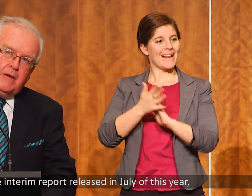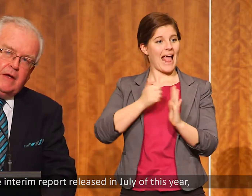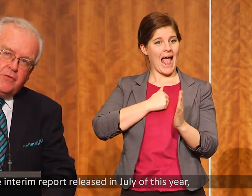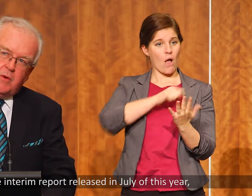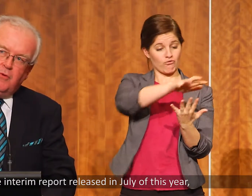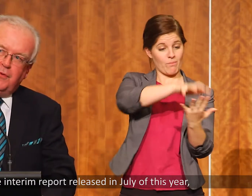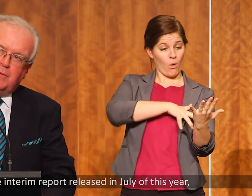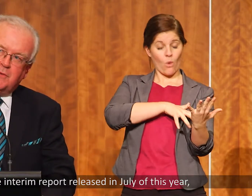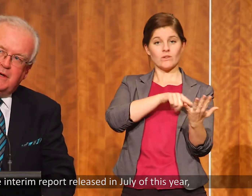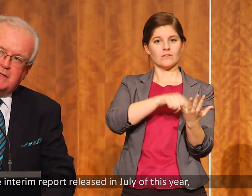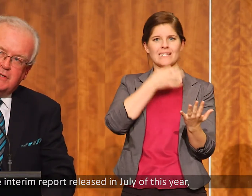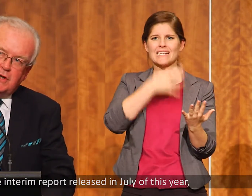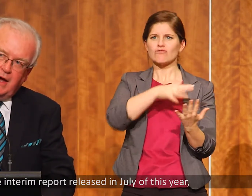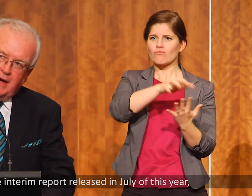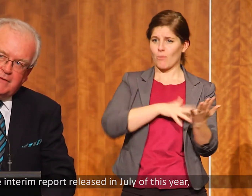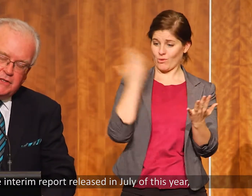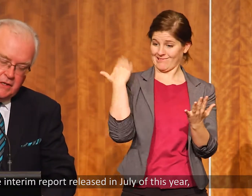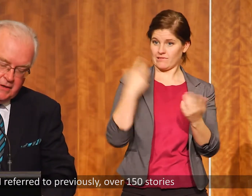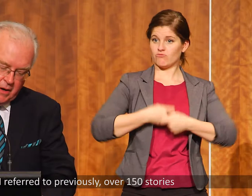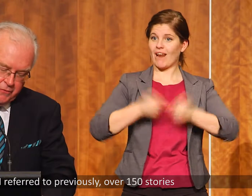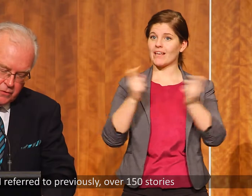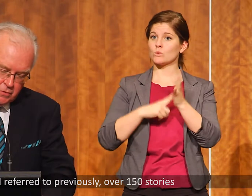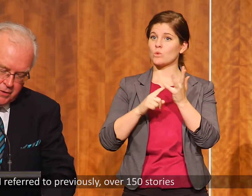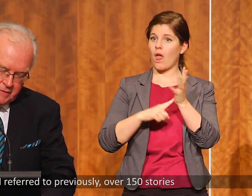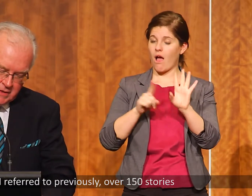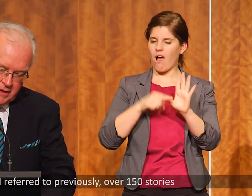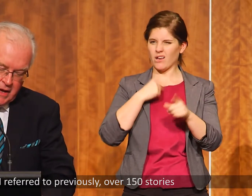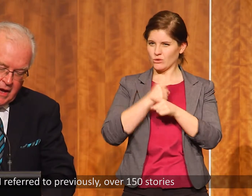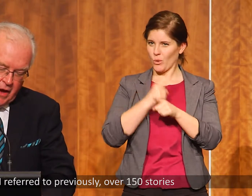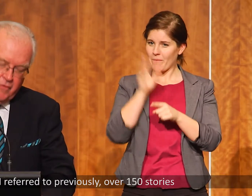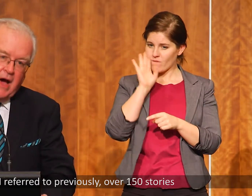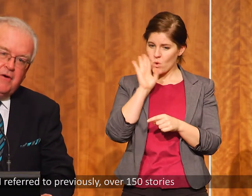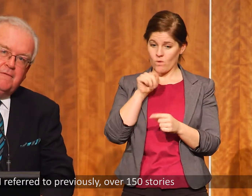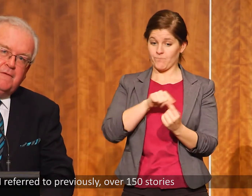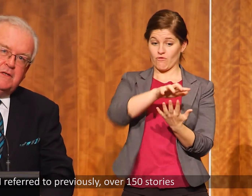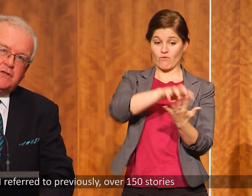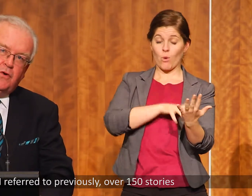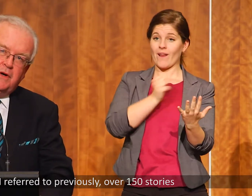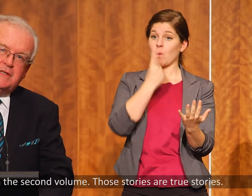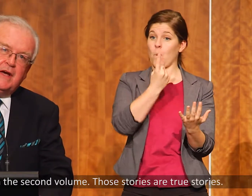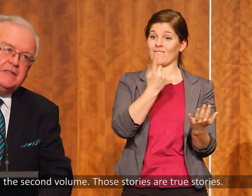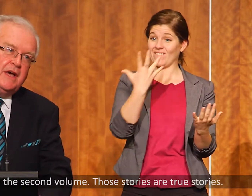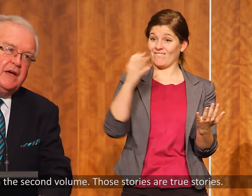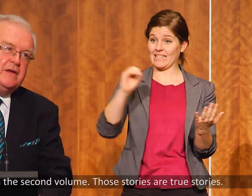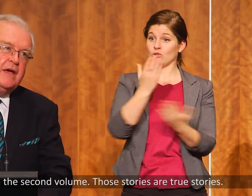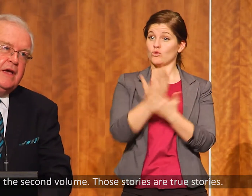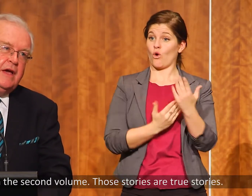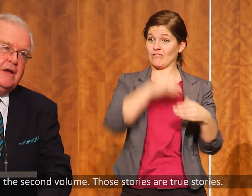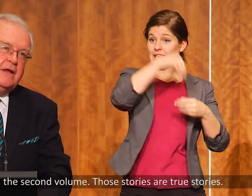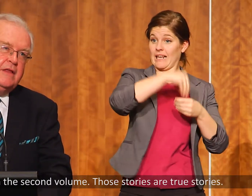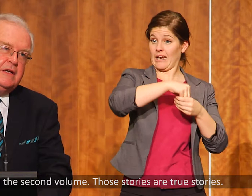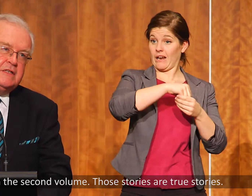interim report that was released in July of this year that I referred to previously, over 150 stories are contained